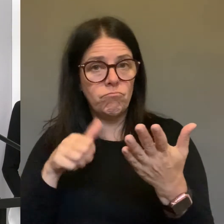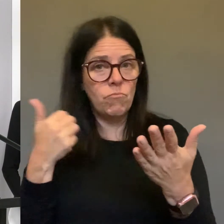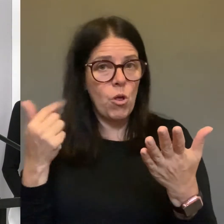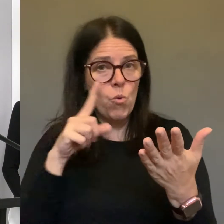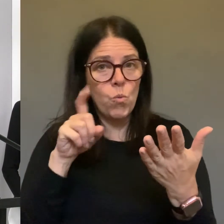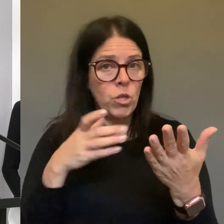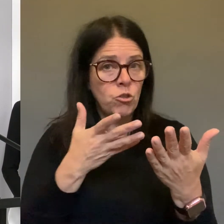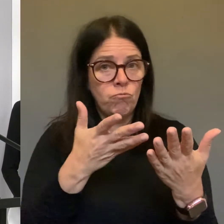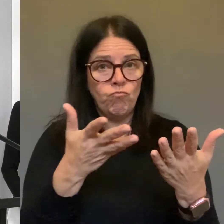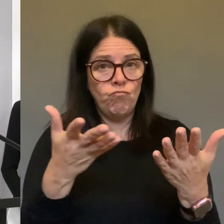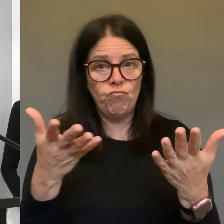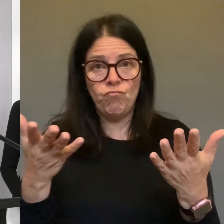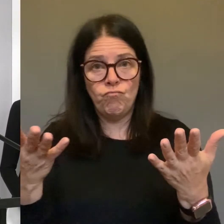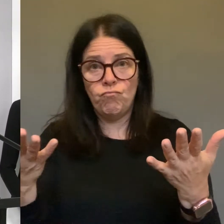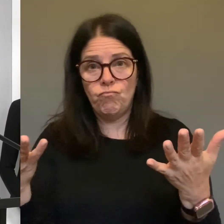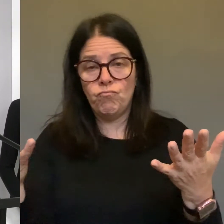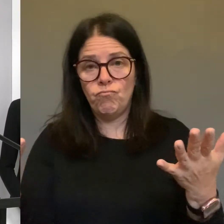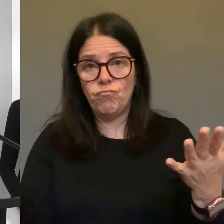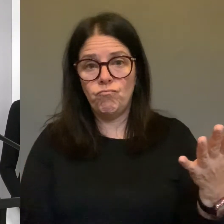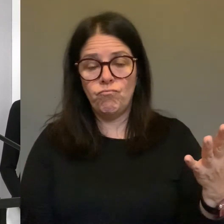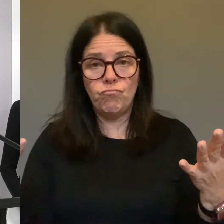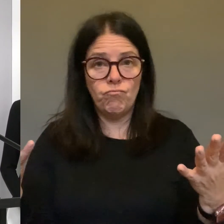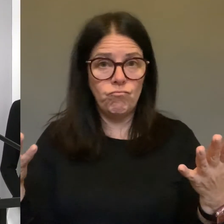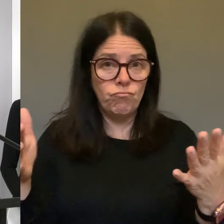Any other questions from anyone?